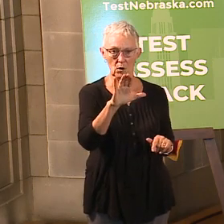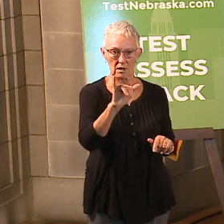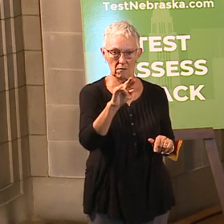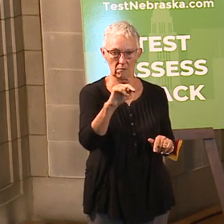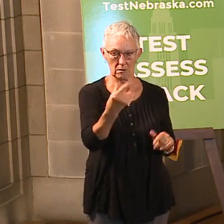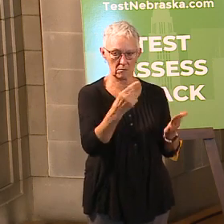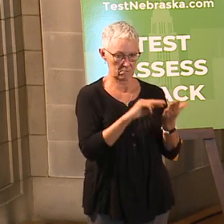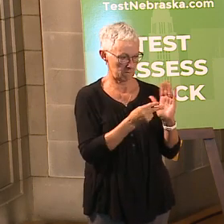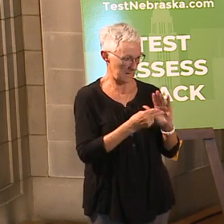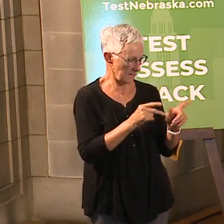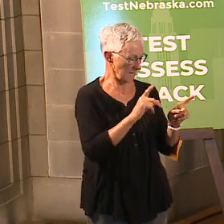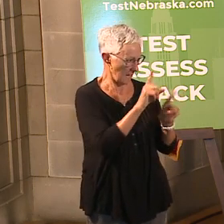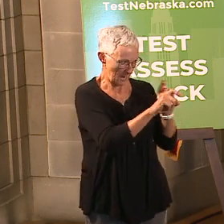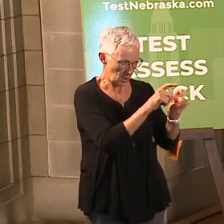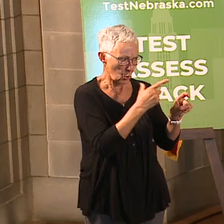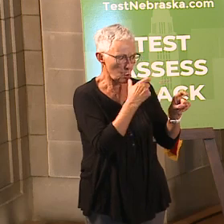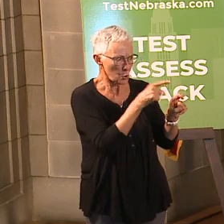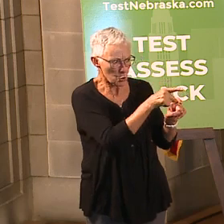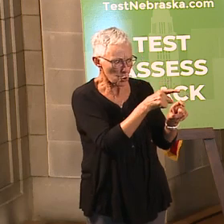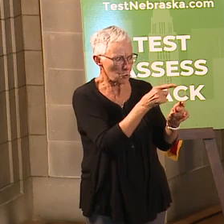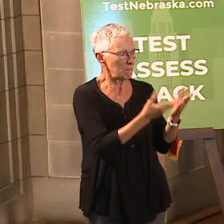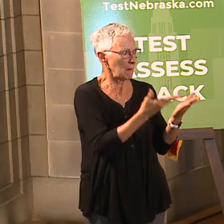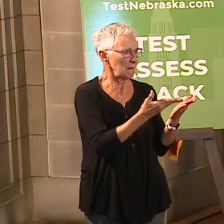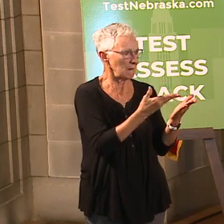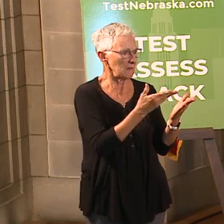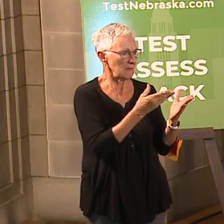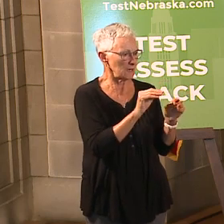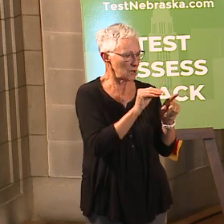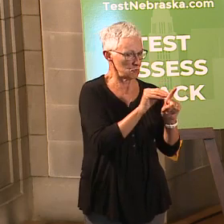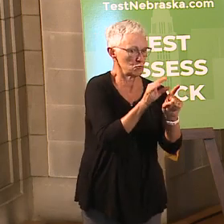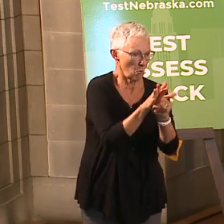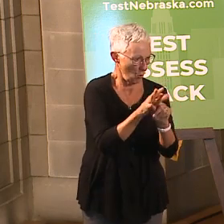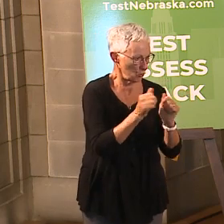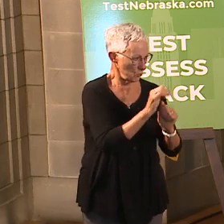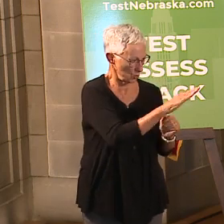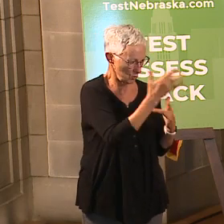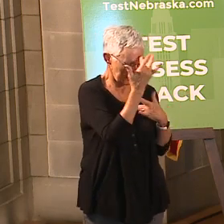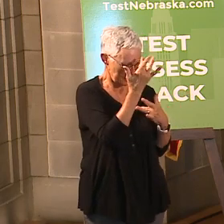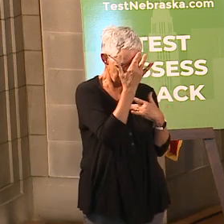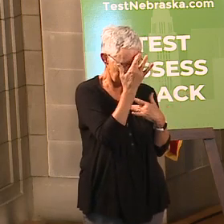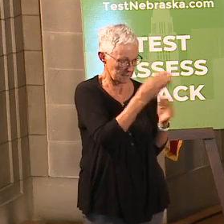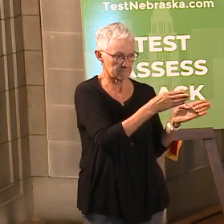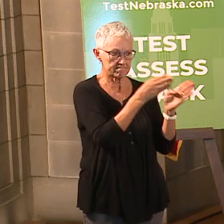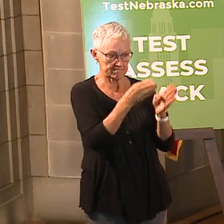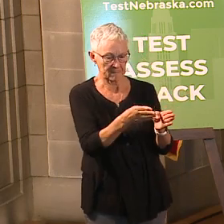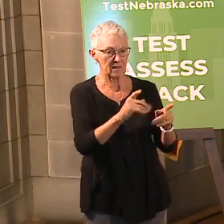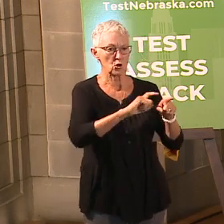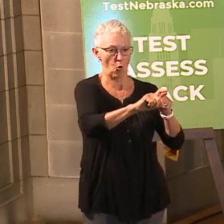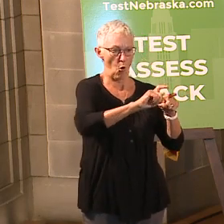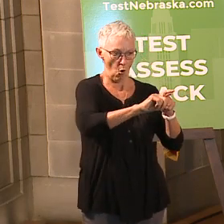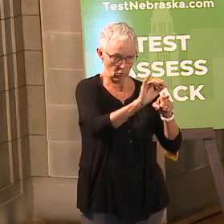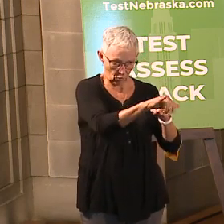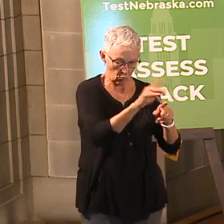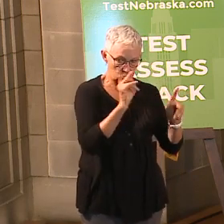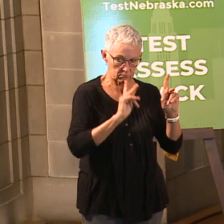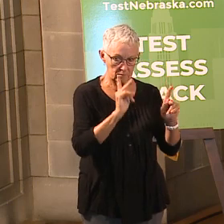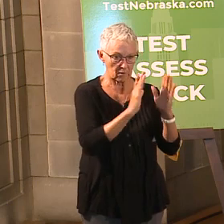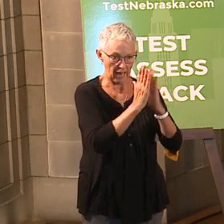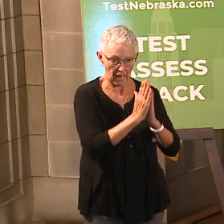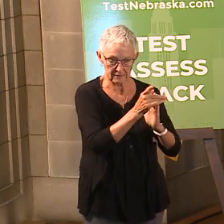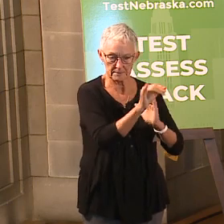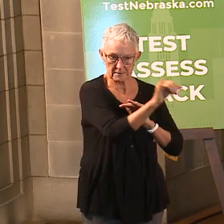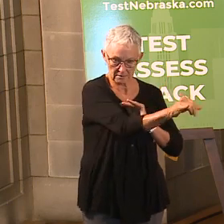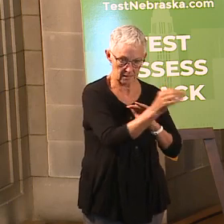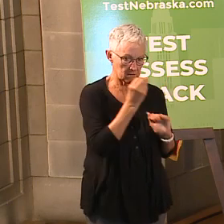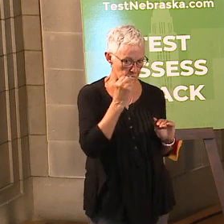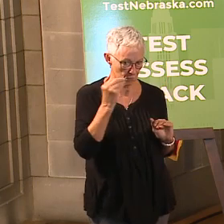contact with to get those people to quarantine. And then we talked about the personal protective equipment, which the state has been buying and distributing through our local public